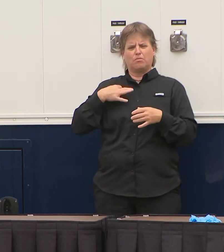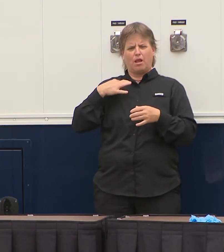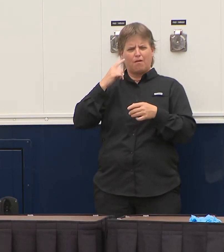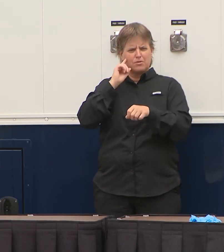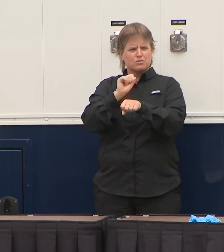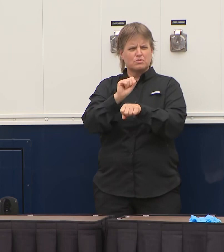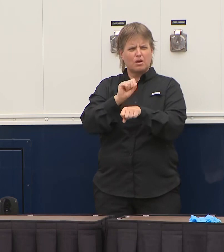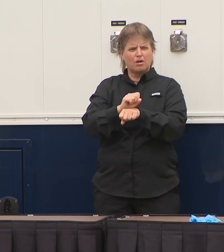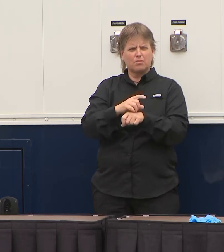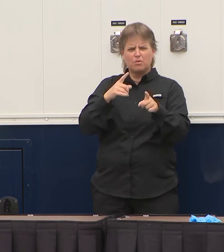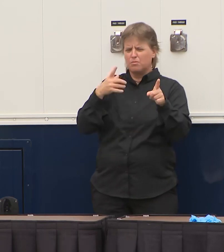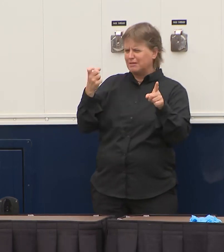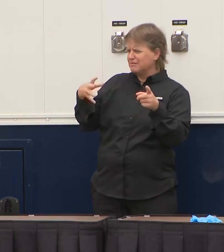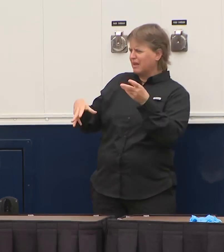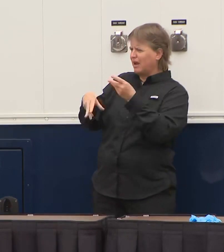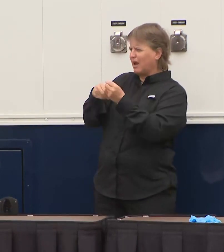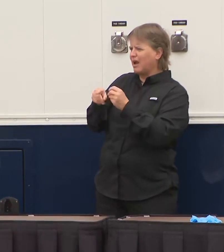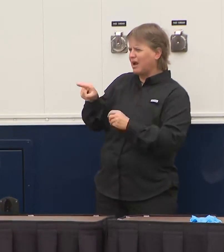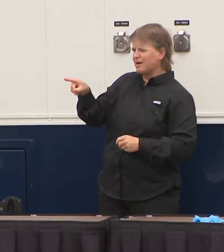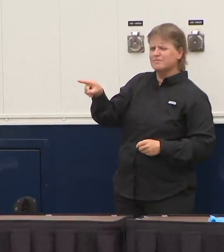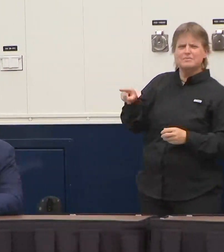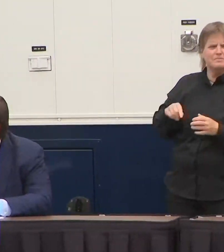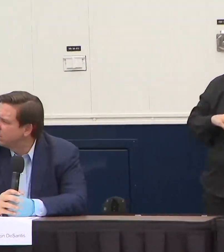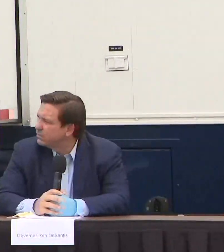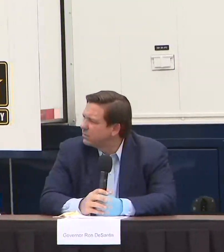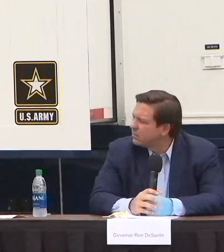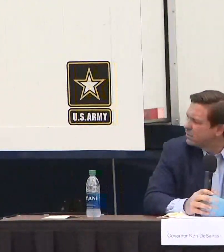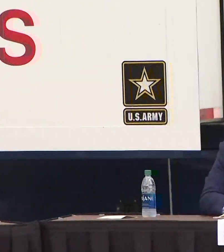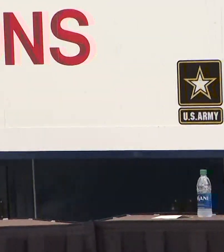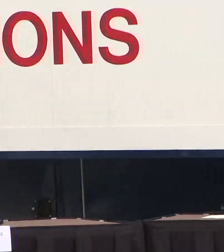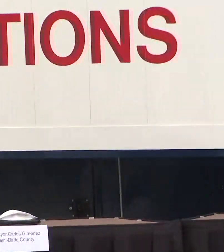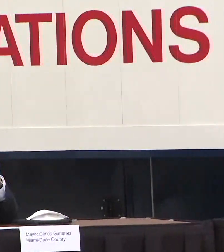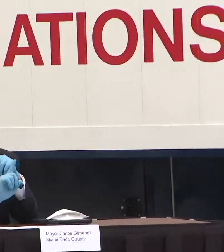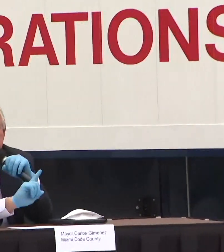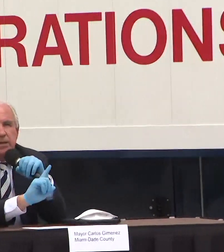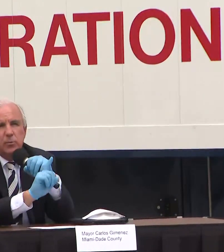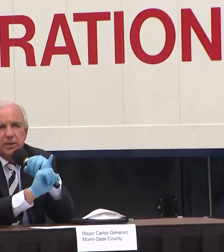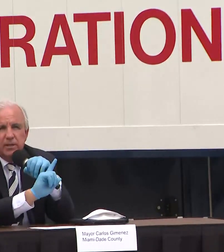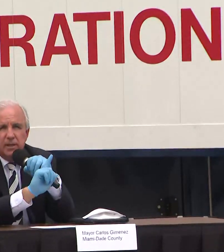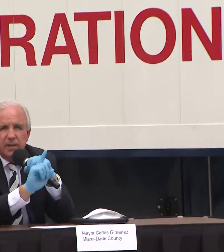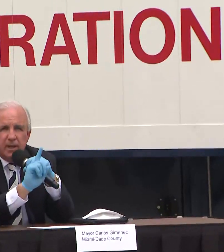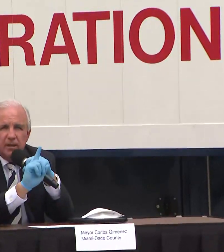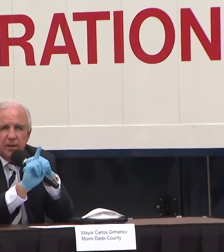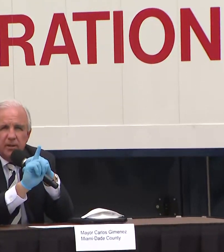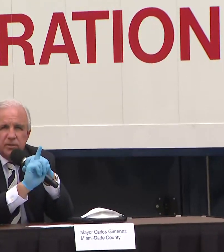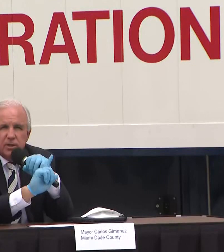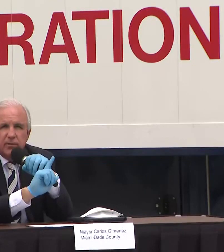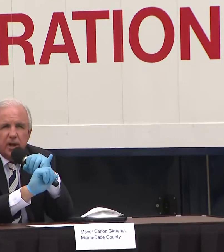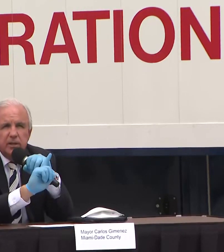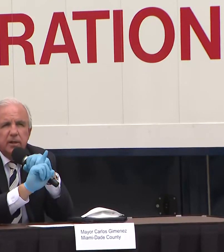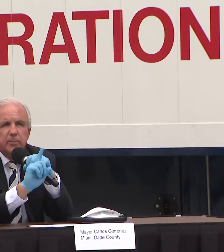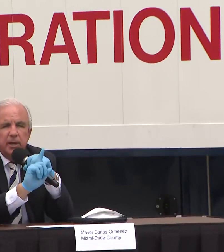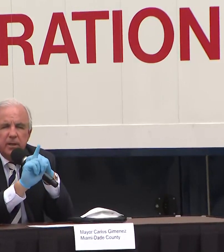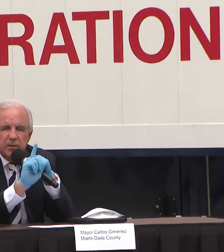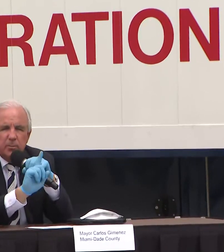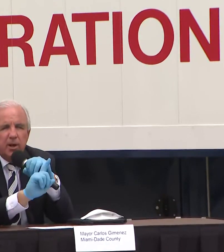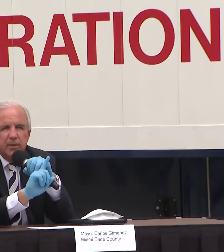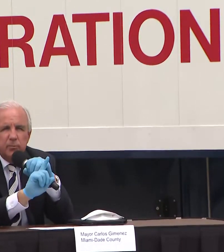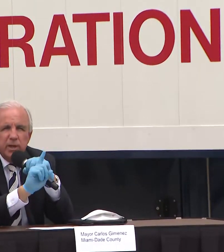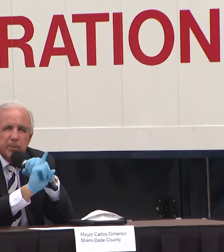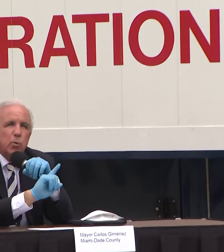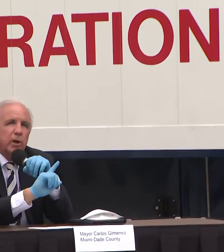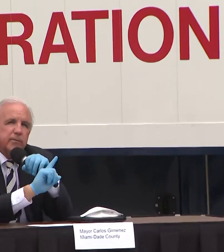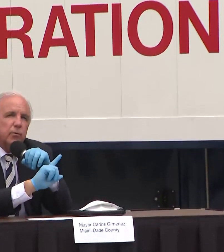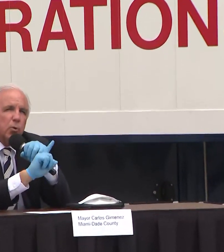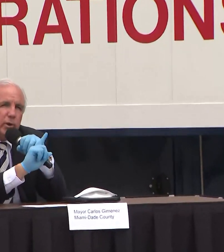question Miami-Dade opened up 26 libraries today in order to do exactly what they did in in the city of Hialeah but the